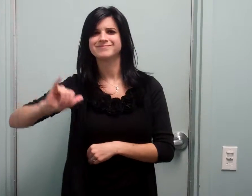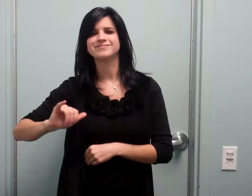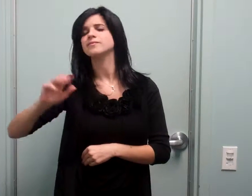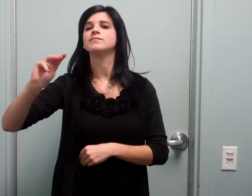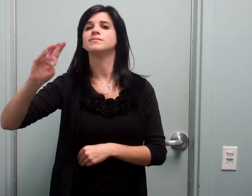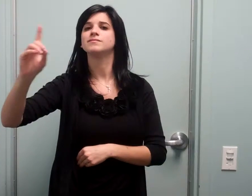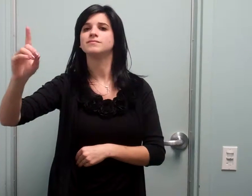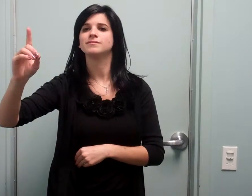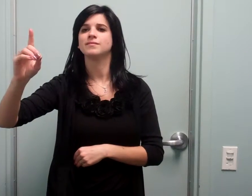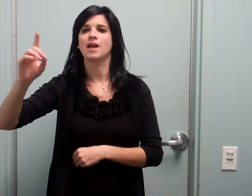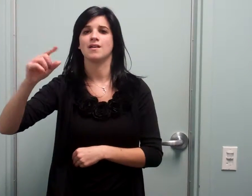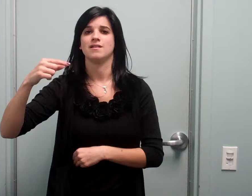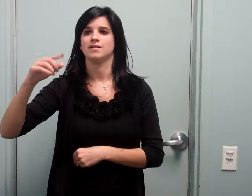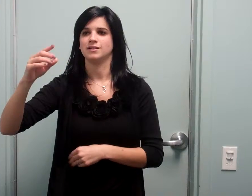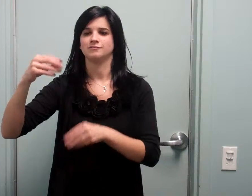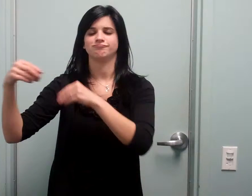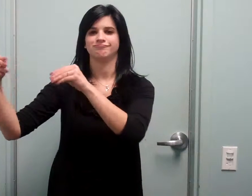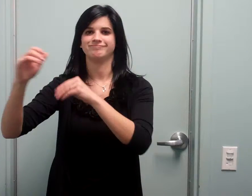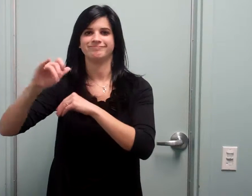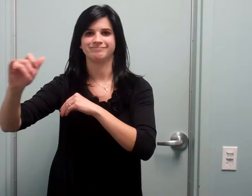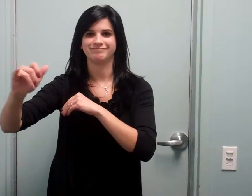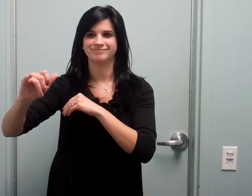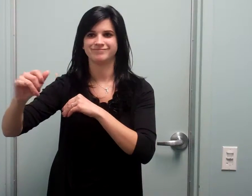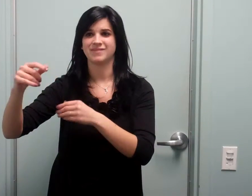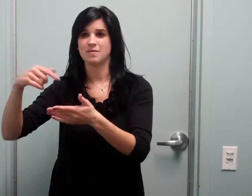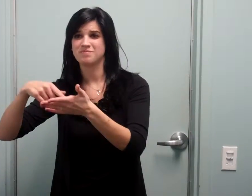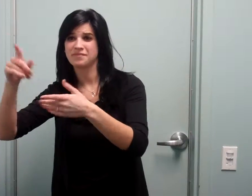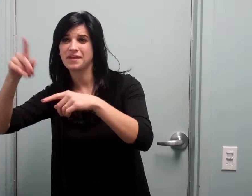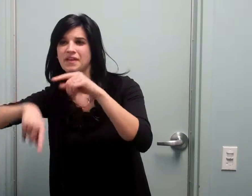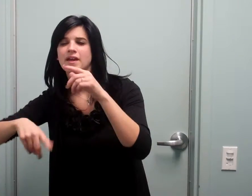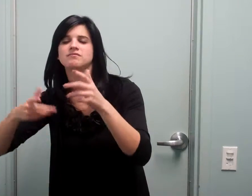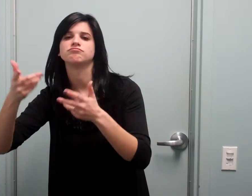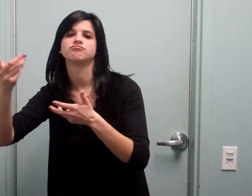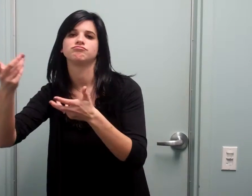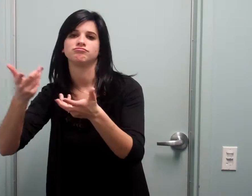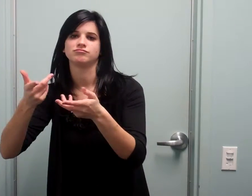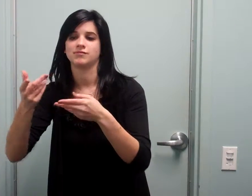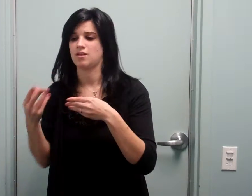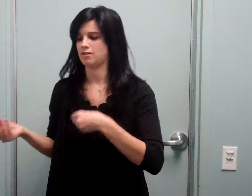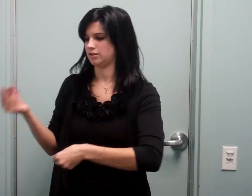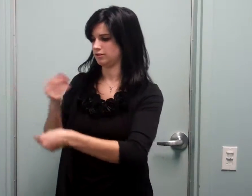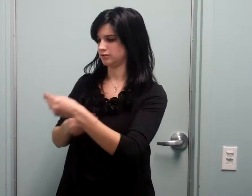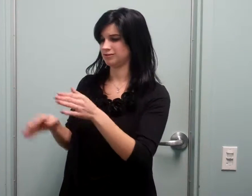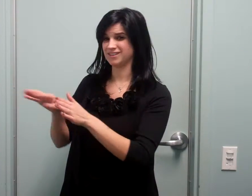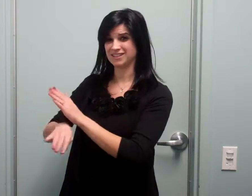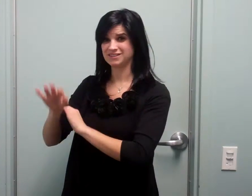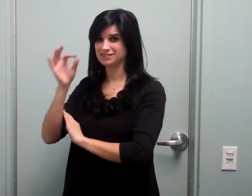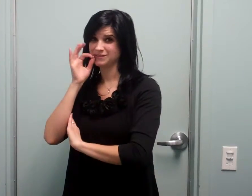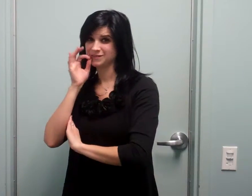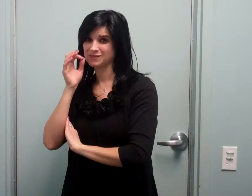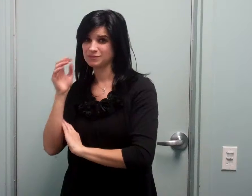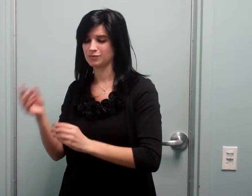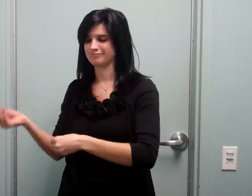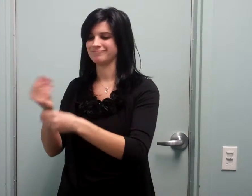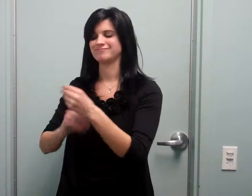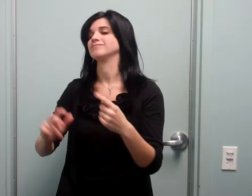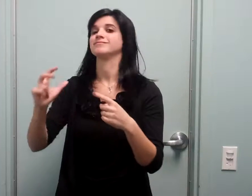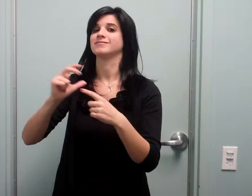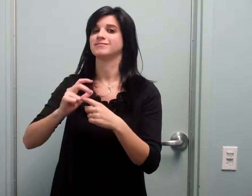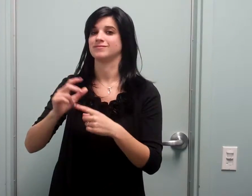a home of the turpins, got a dirt cheapin' em, plus if they were short for cheese I would work with em, oh yeah, got rid of that dirt for them, wasn't